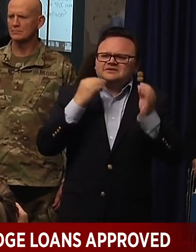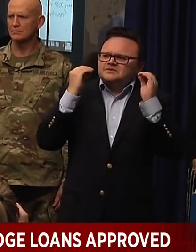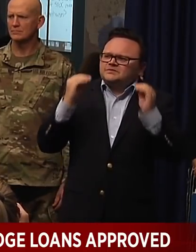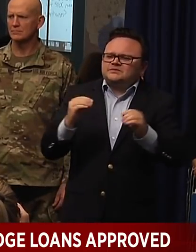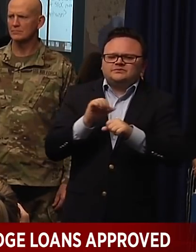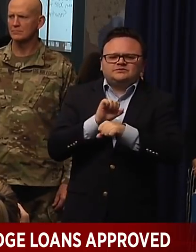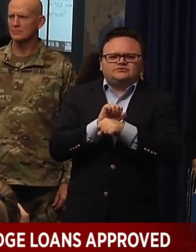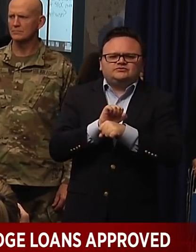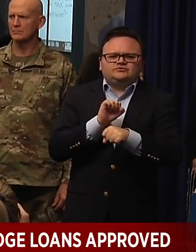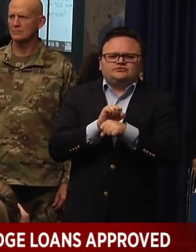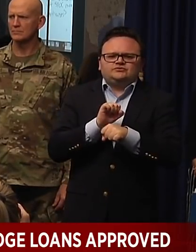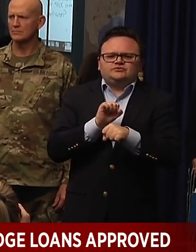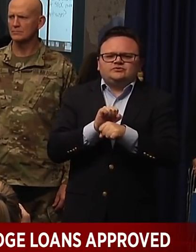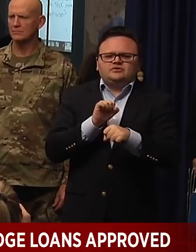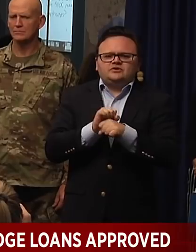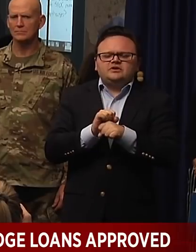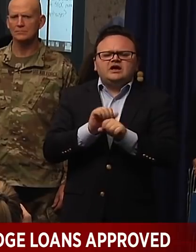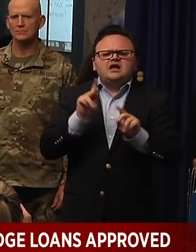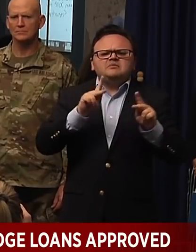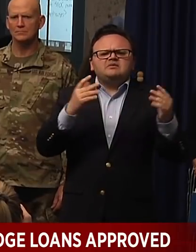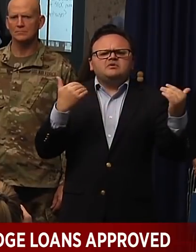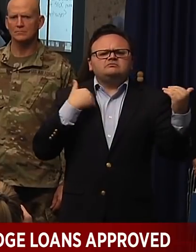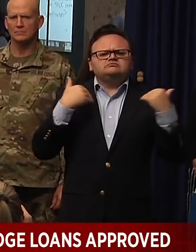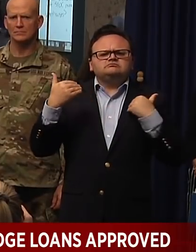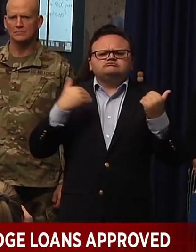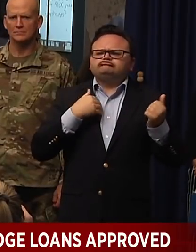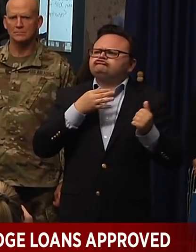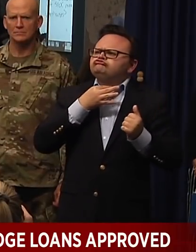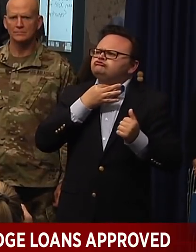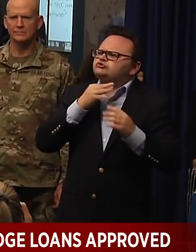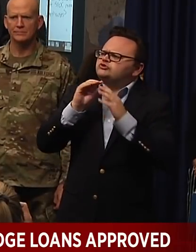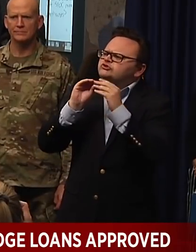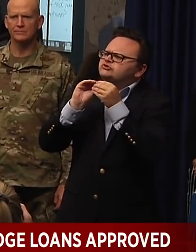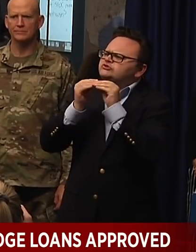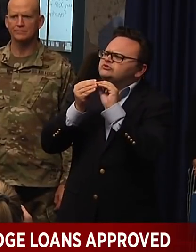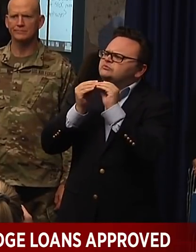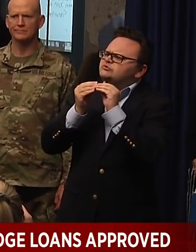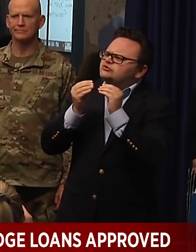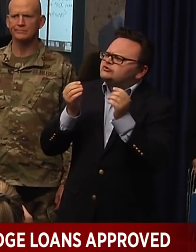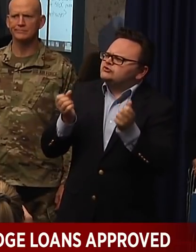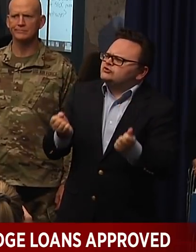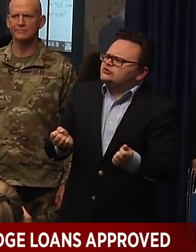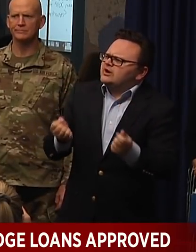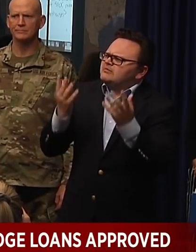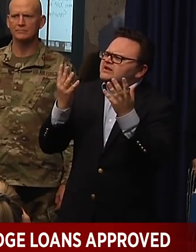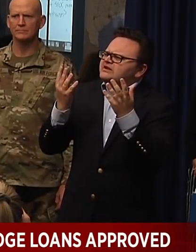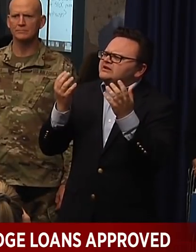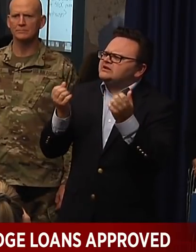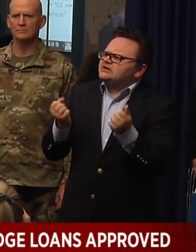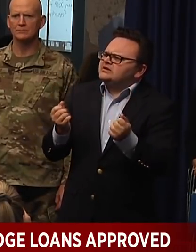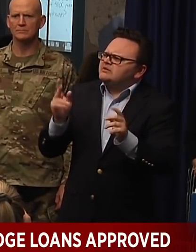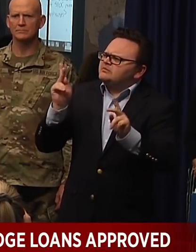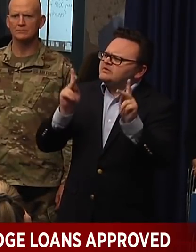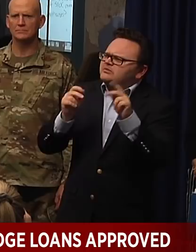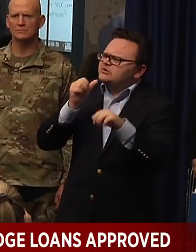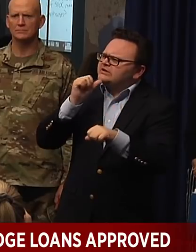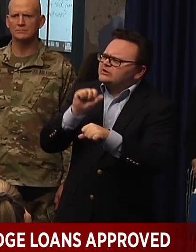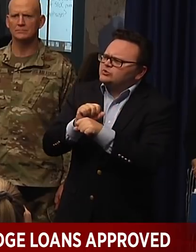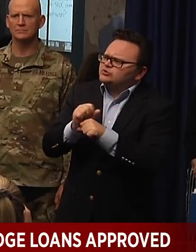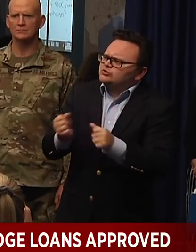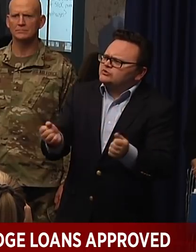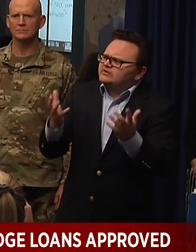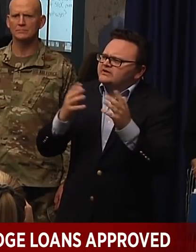of Labor waits until the week's over to put it out. So Ken will do that. But I can tell you, obviously, if you go back two weeks, you saw a spike,